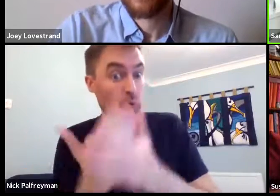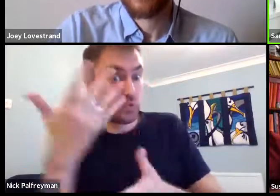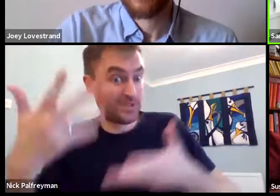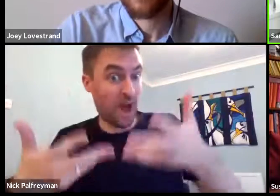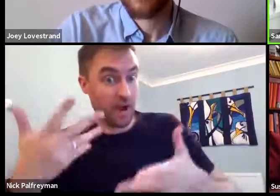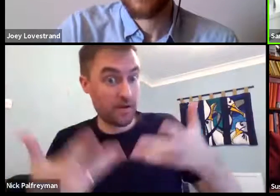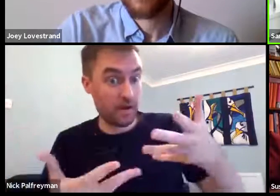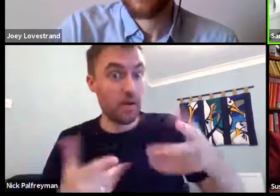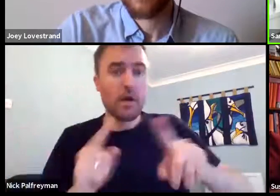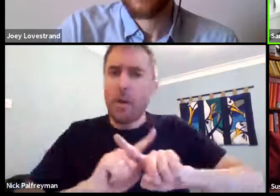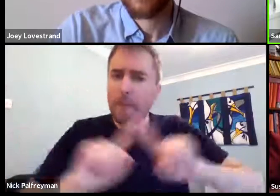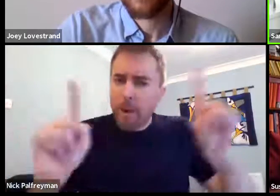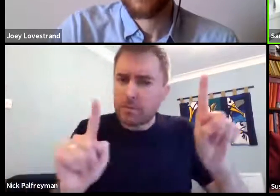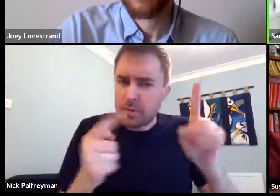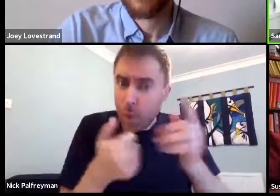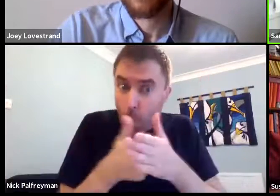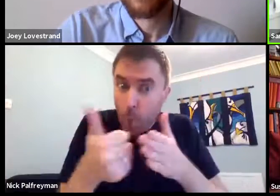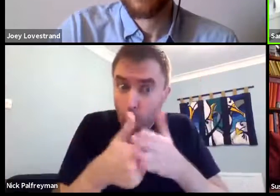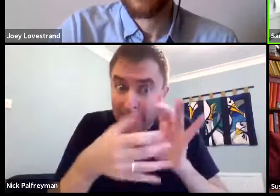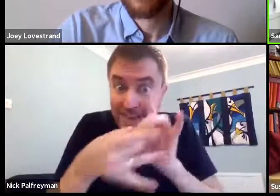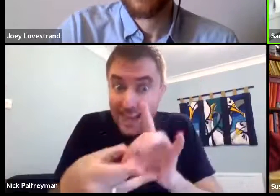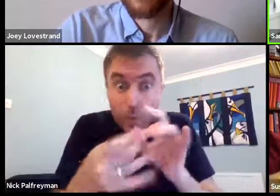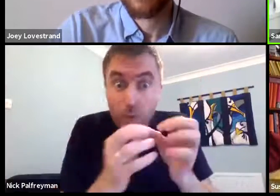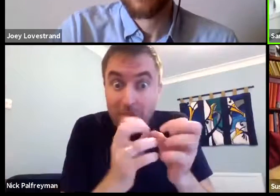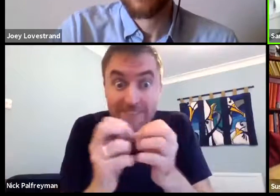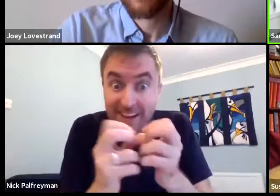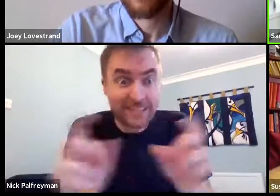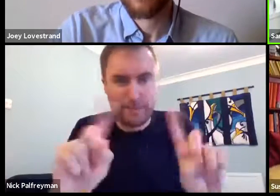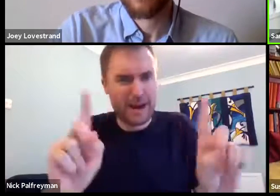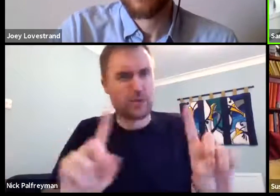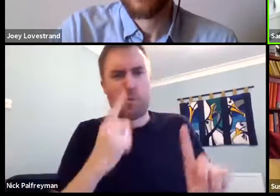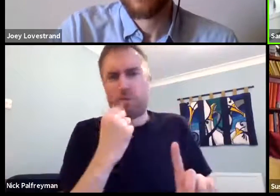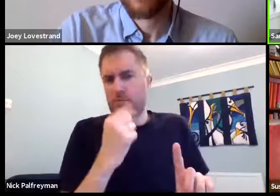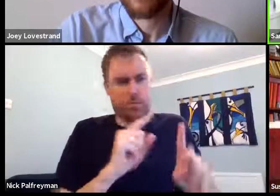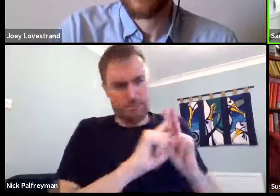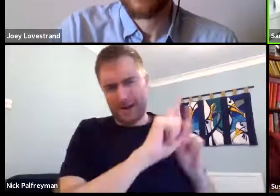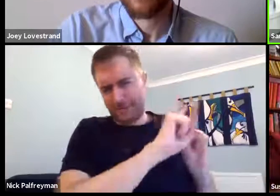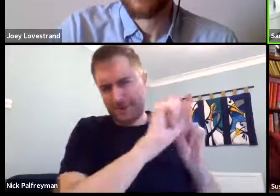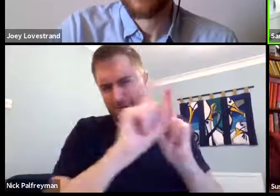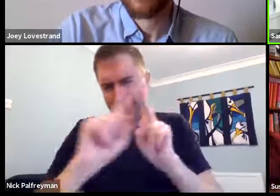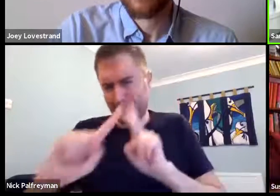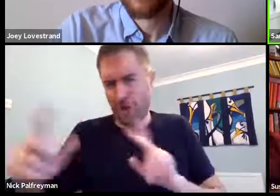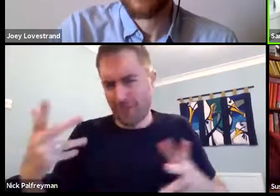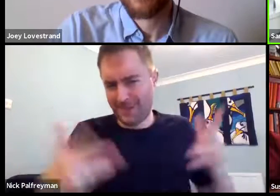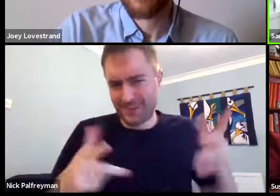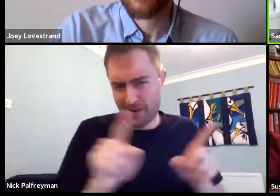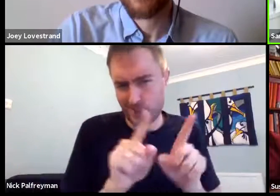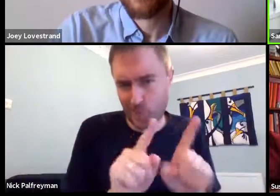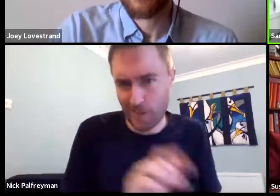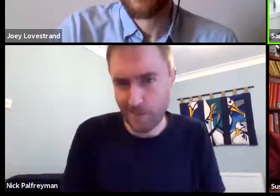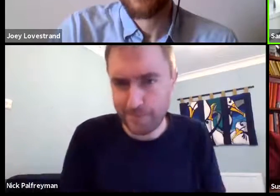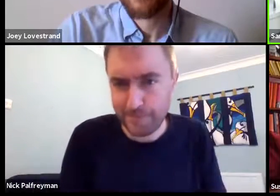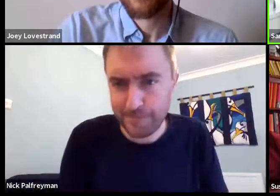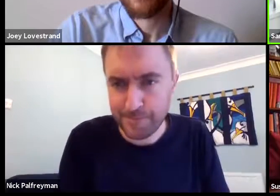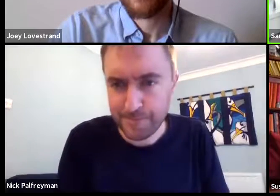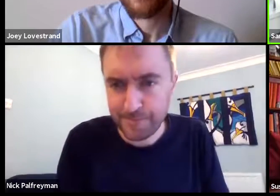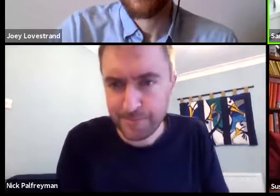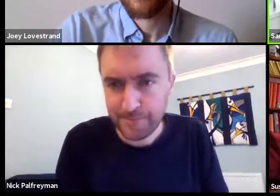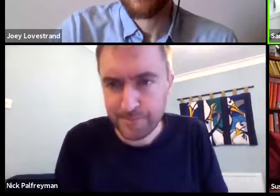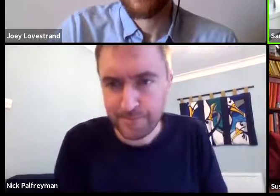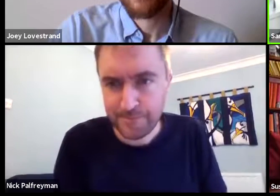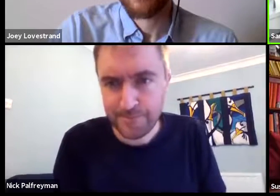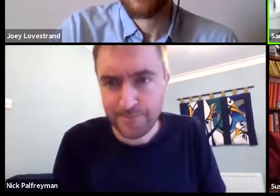So that's one way that new signs are created, but are they always linked to fingerspelling? Absolutely not. No, there are very